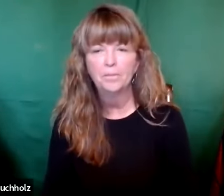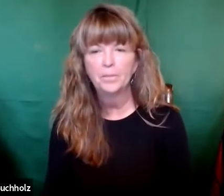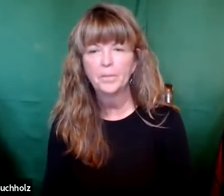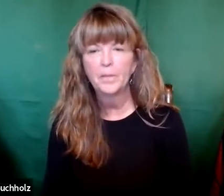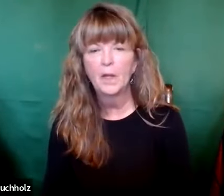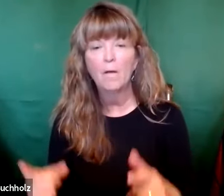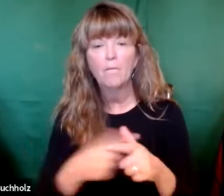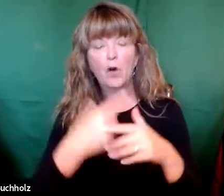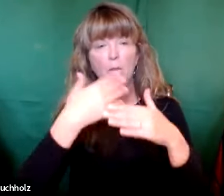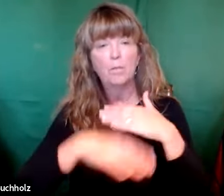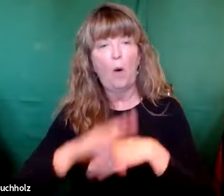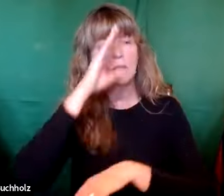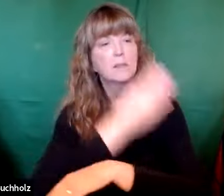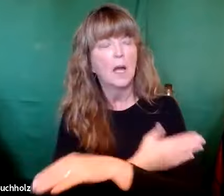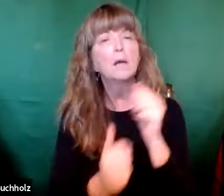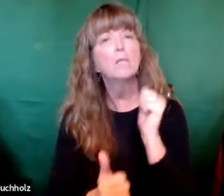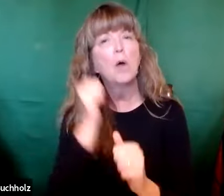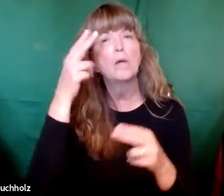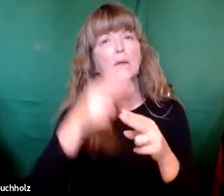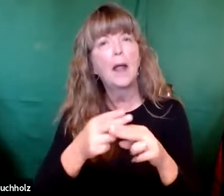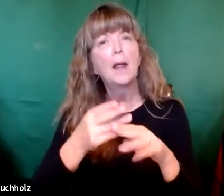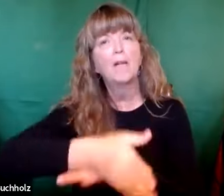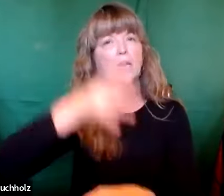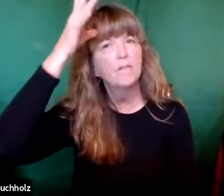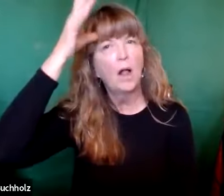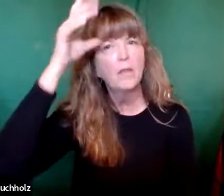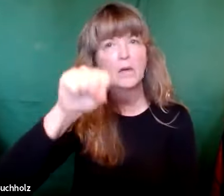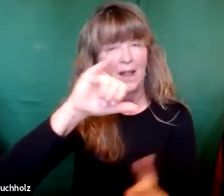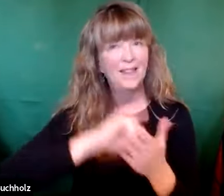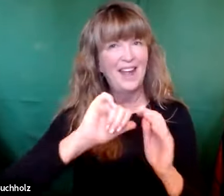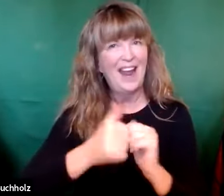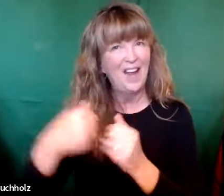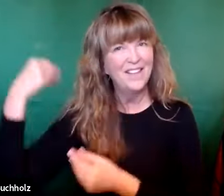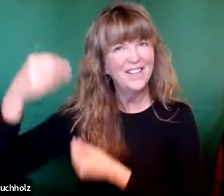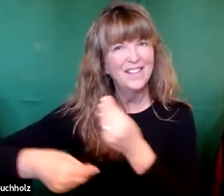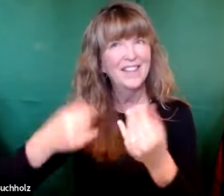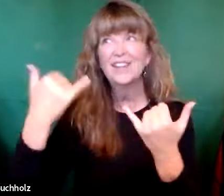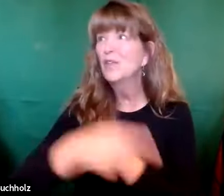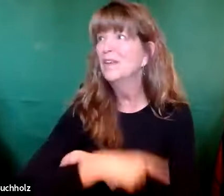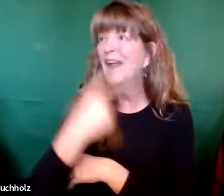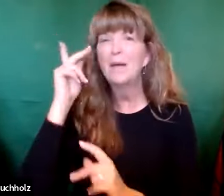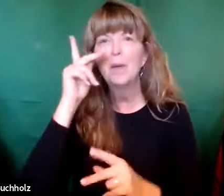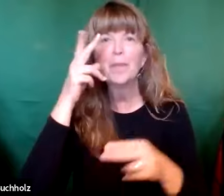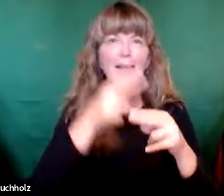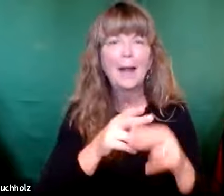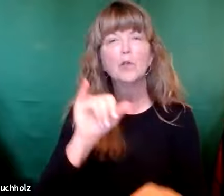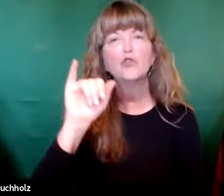You know, back in Bible times, a firstborn son most typically was named after the father and that's how they would